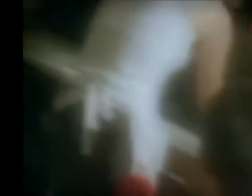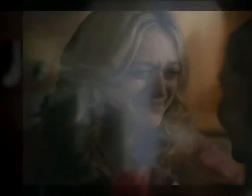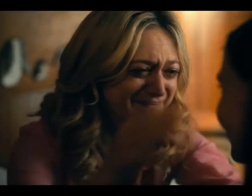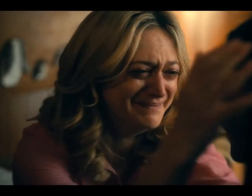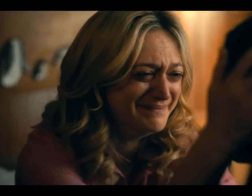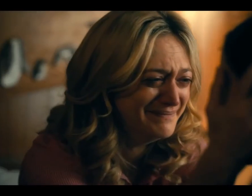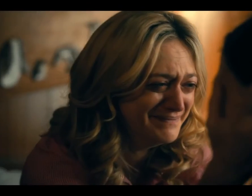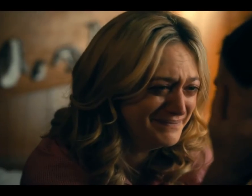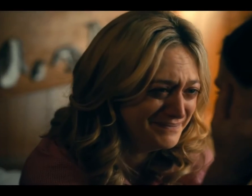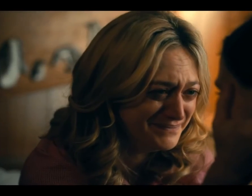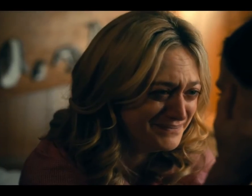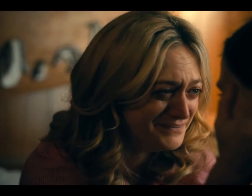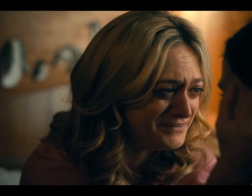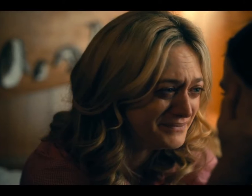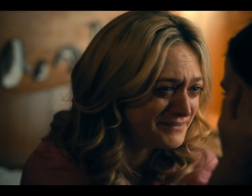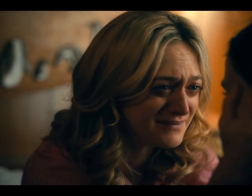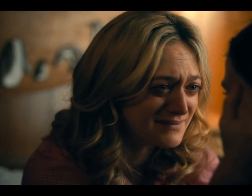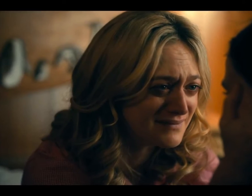loner.